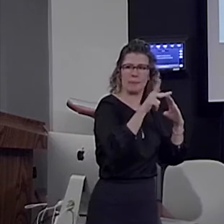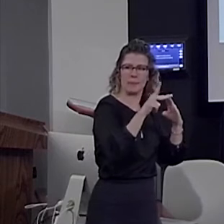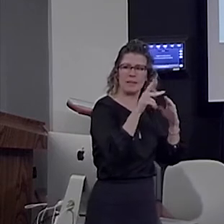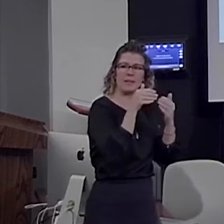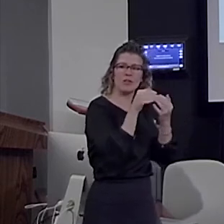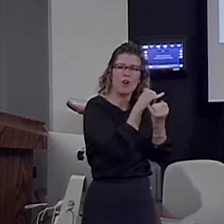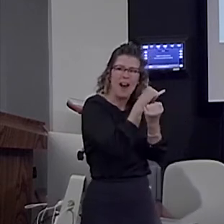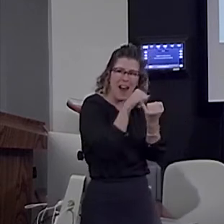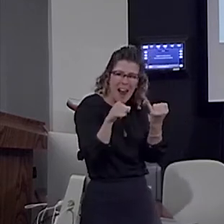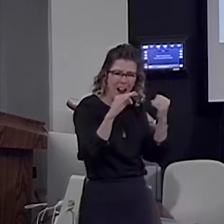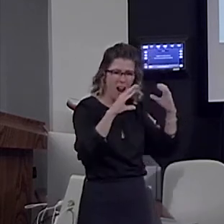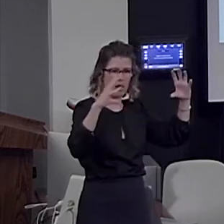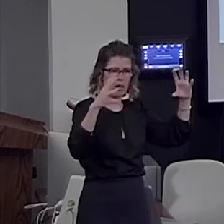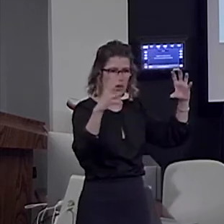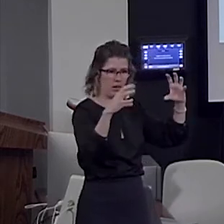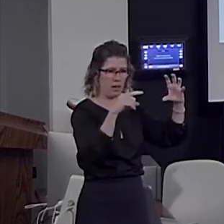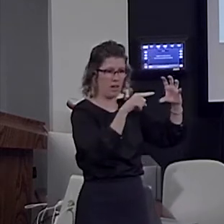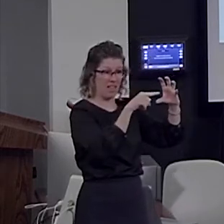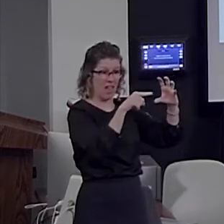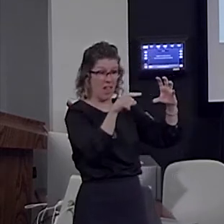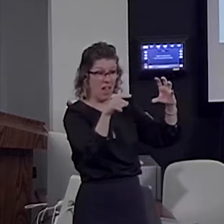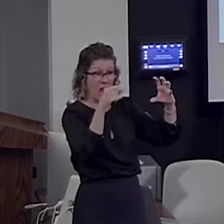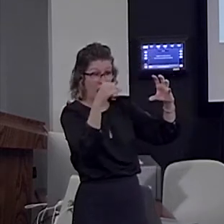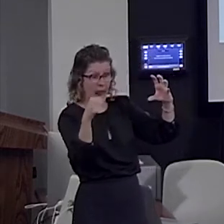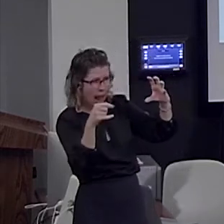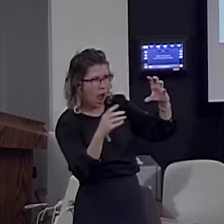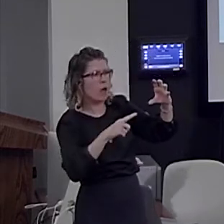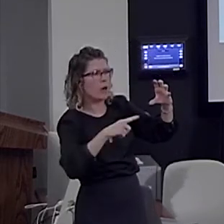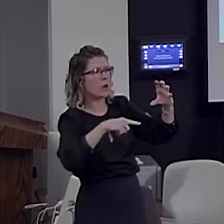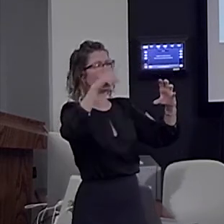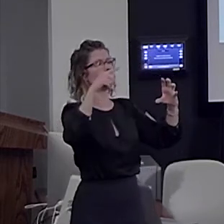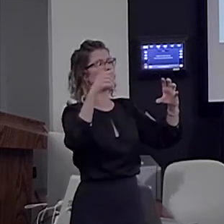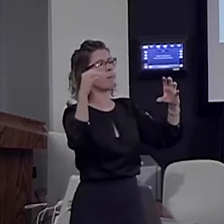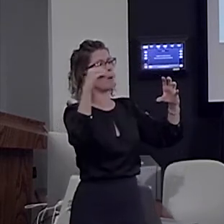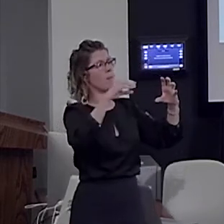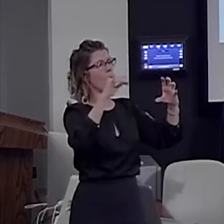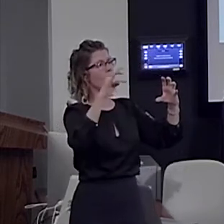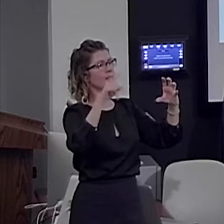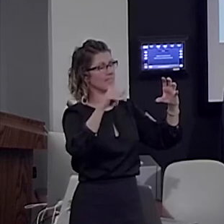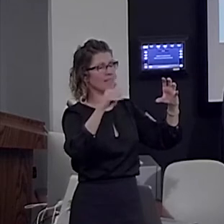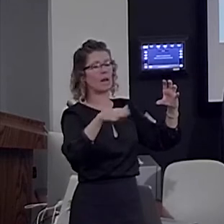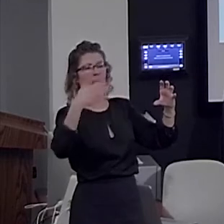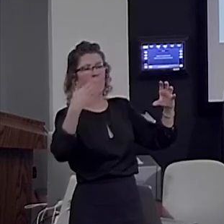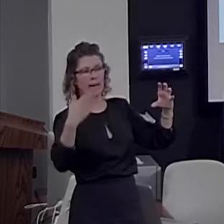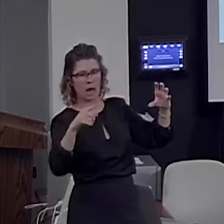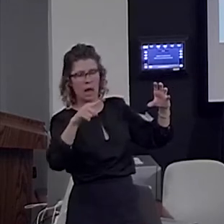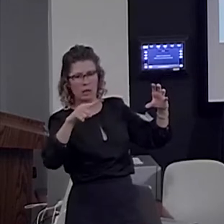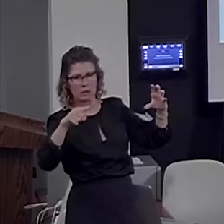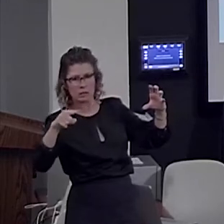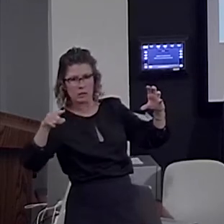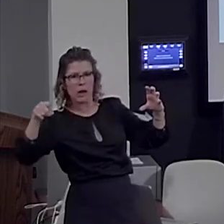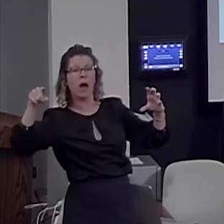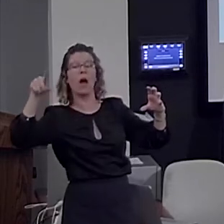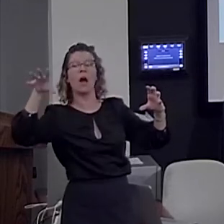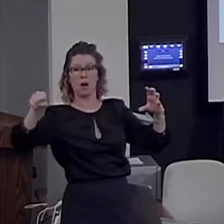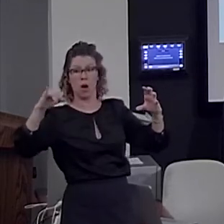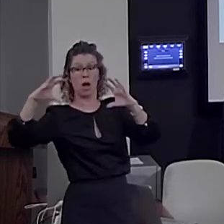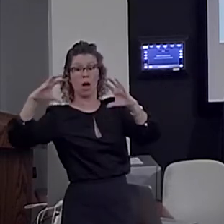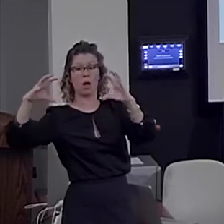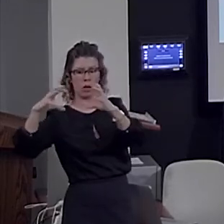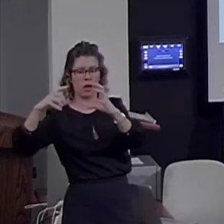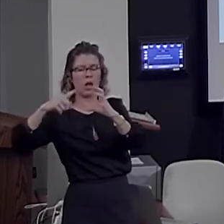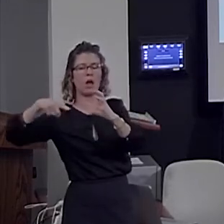end of the constituent, okay? And then it's decreasing again. So, this is something we found in this particular electrode.